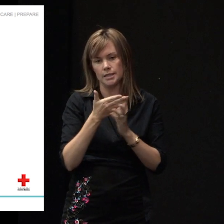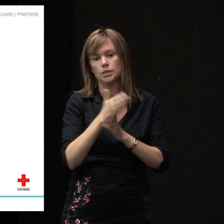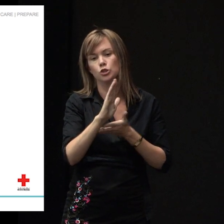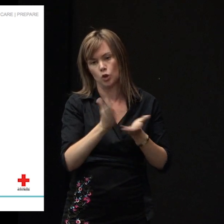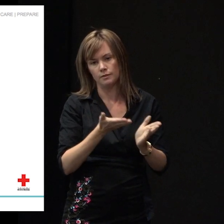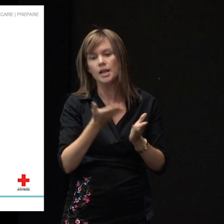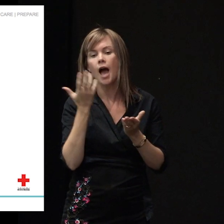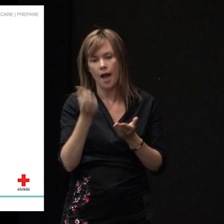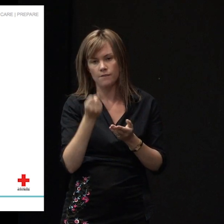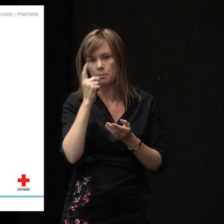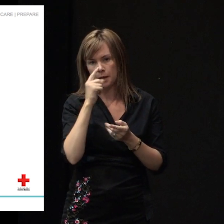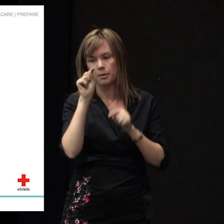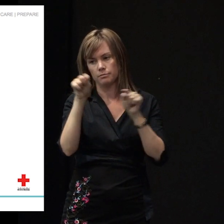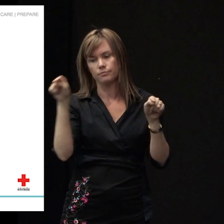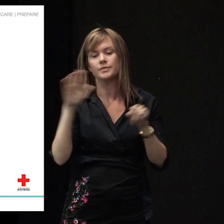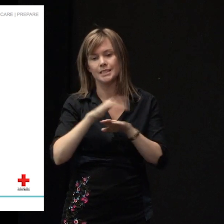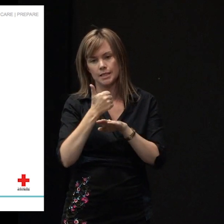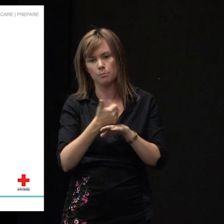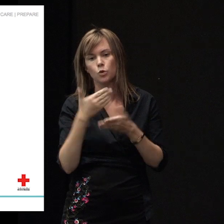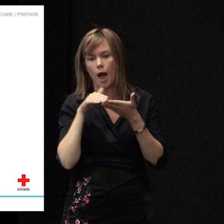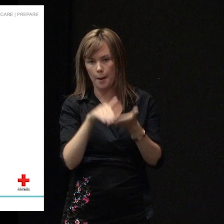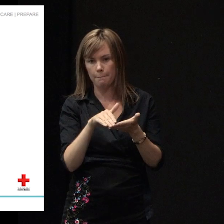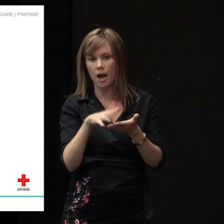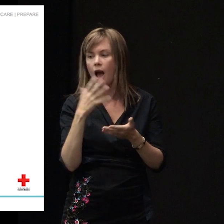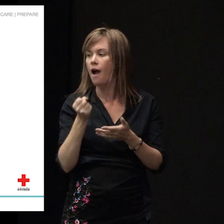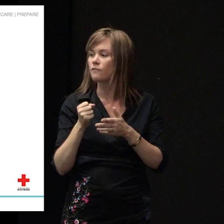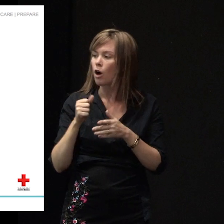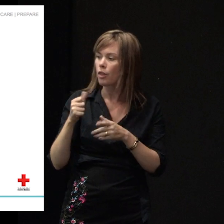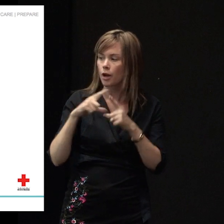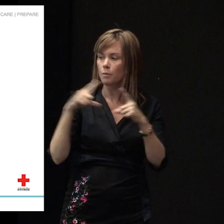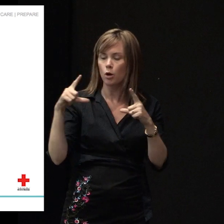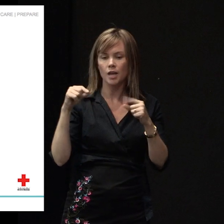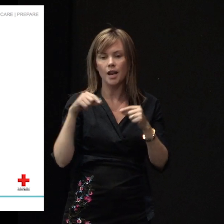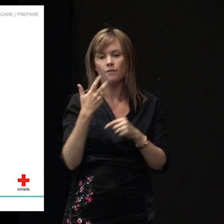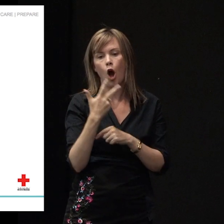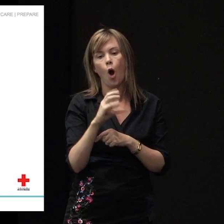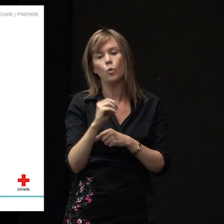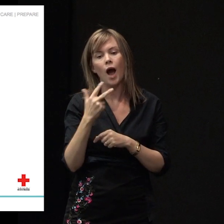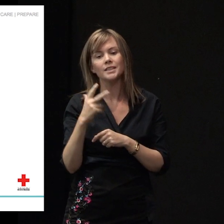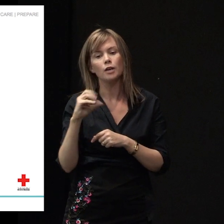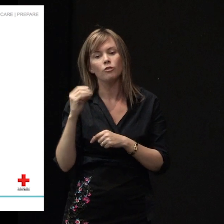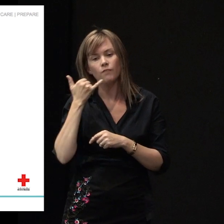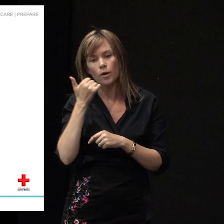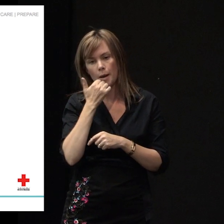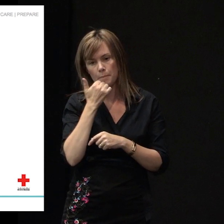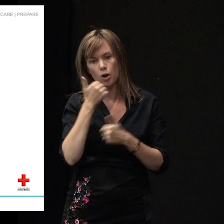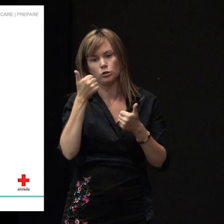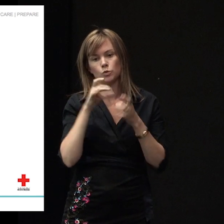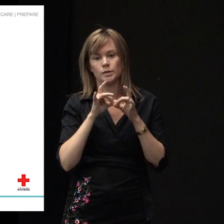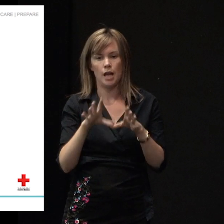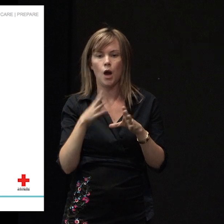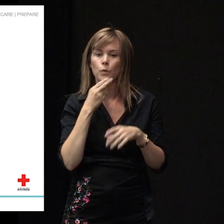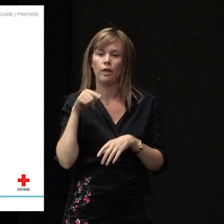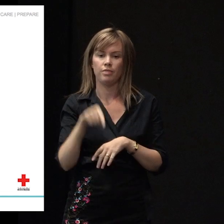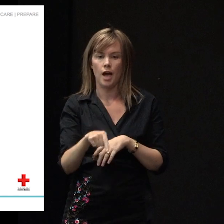people who are around to help and the 0800 number on the back of these postcards is a really good place to start and I want you to leave